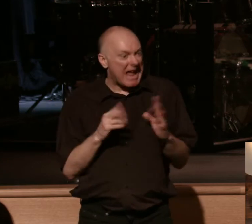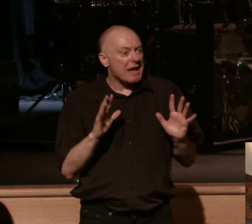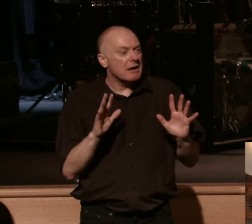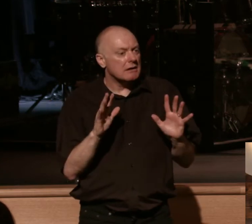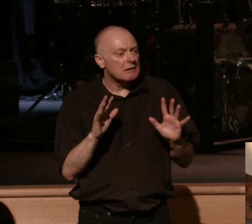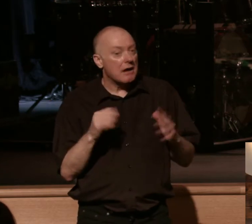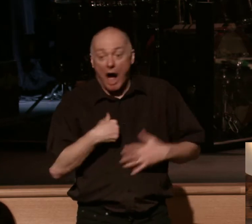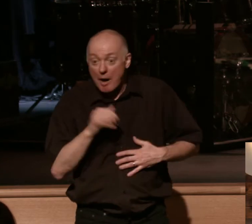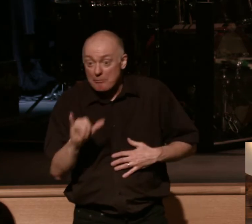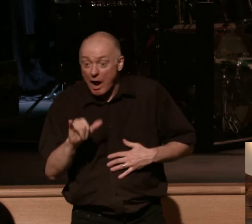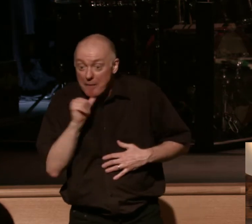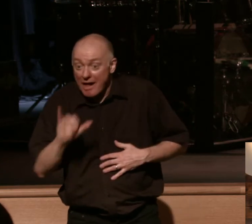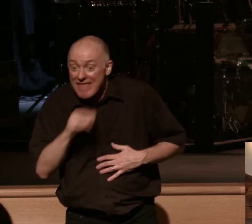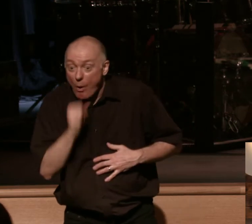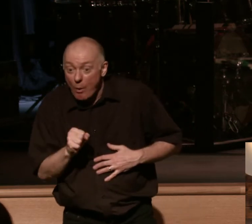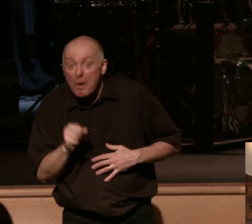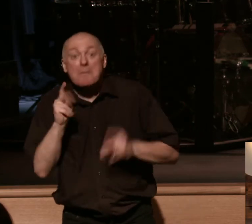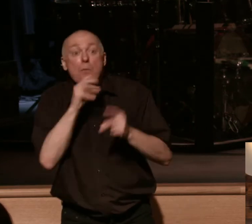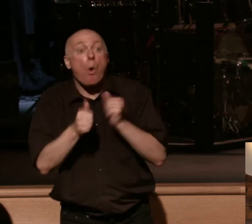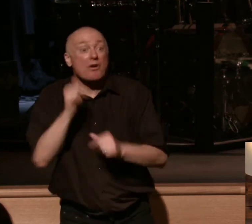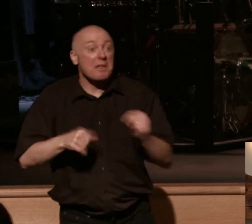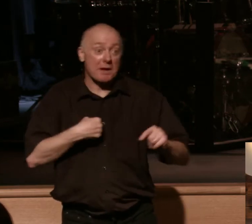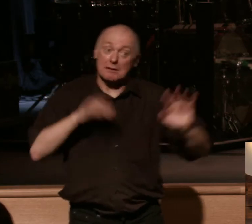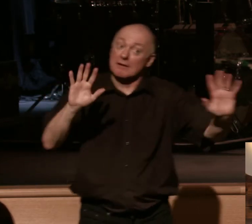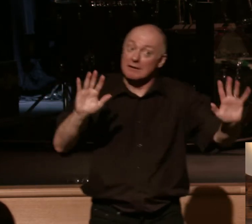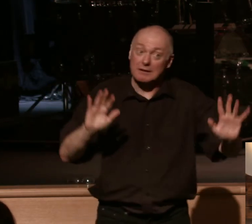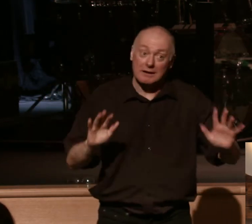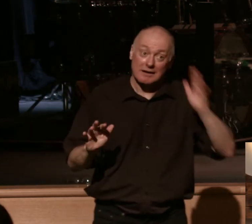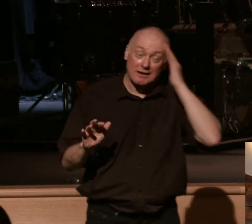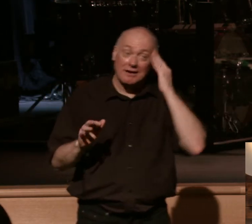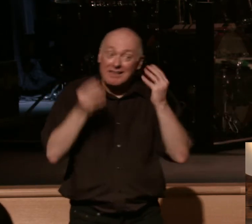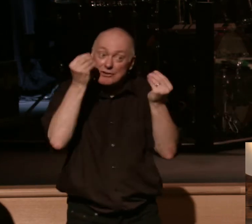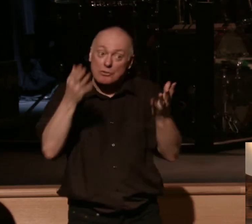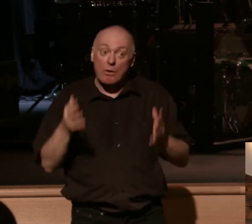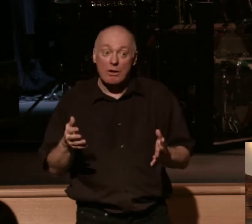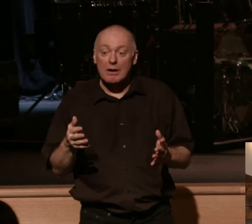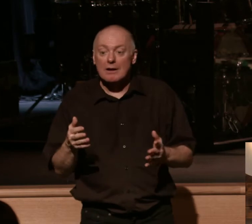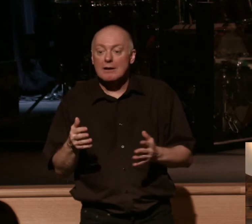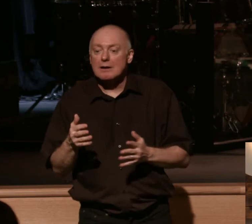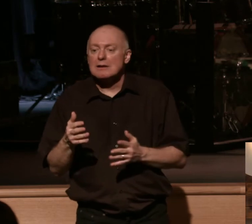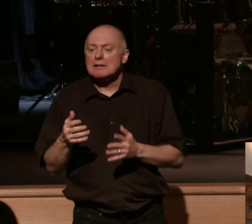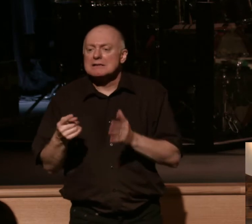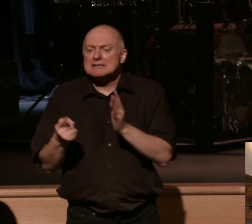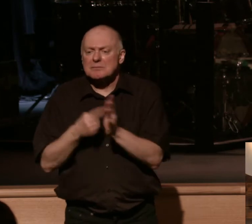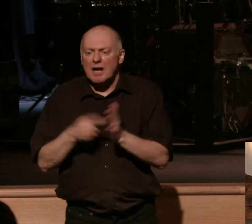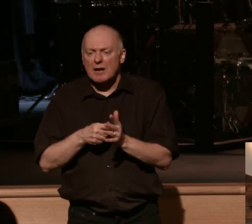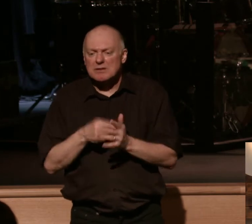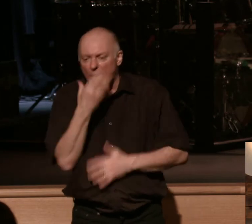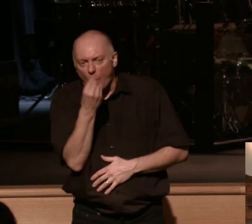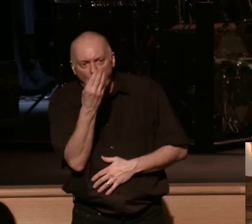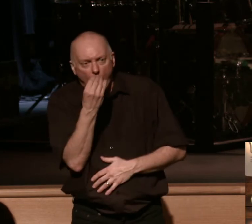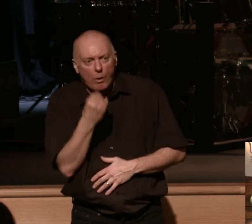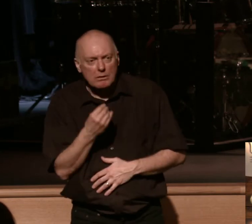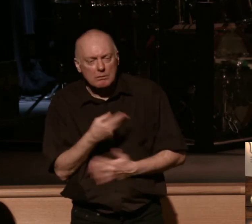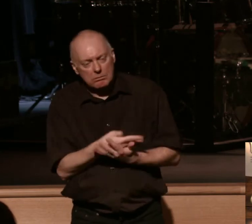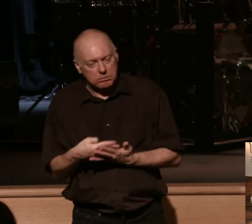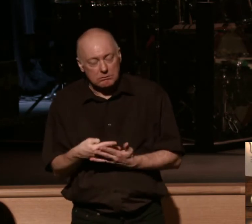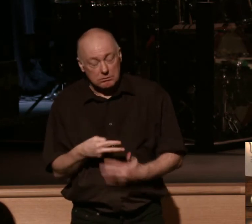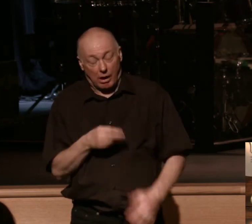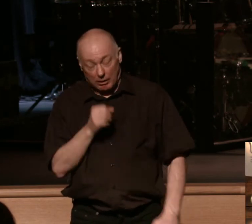I'm not that old I understand that a lot of people older than me but listen I'm just telling you kind of what's going on then you have cold and sickness punching you in the face right you're lying there and you're trying to get